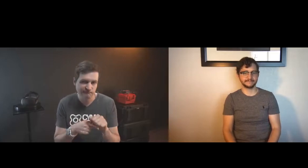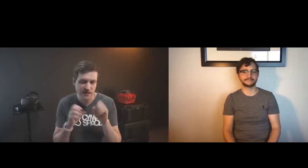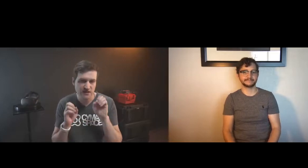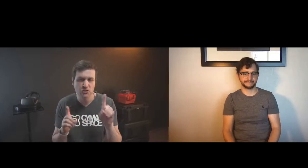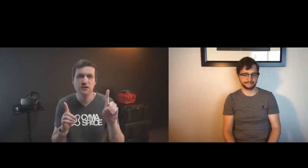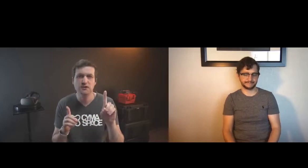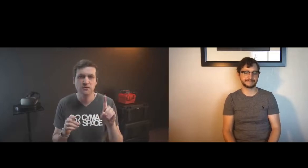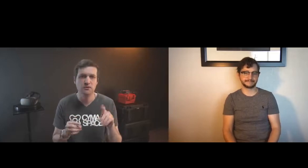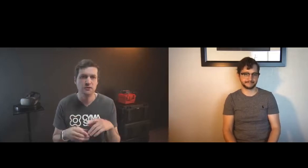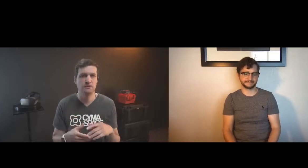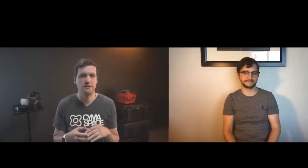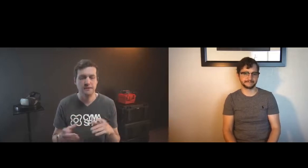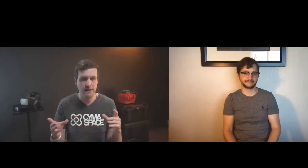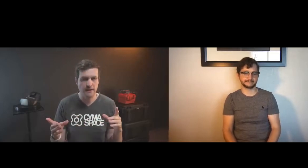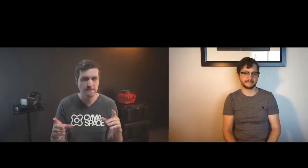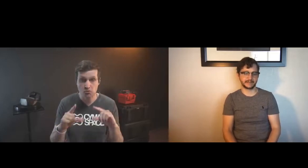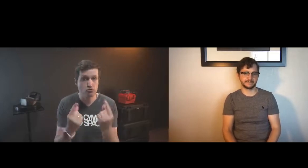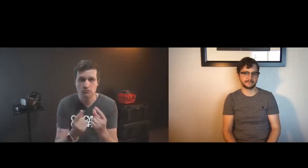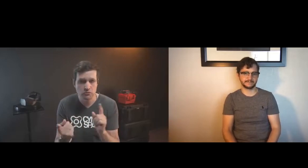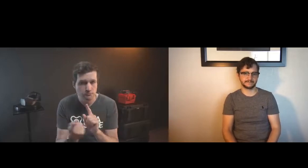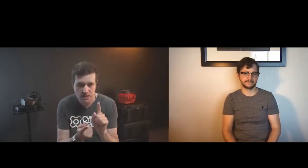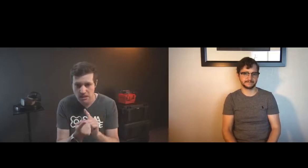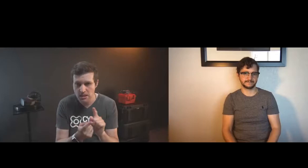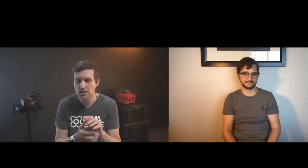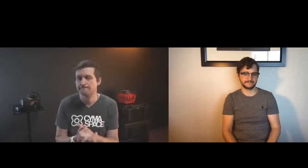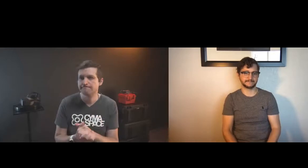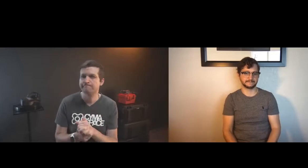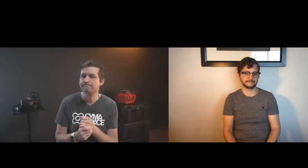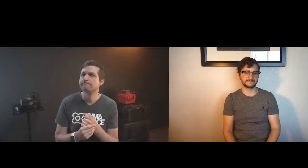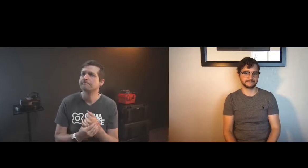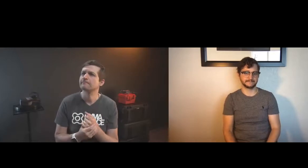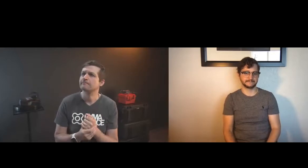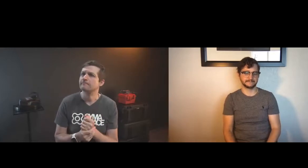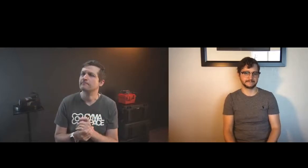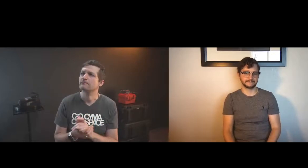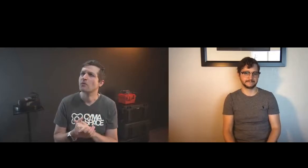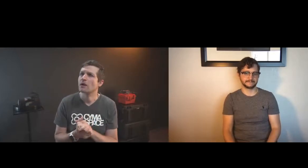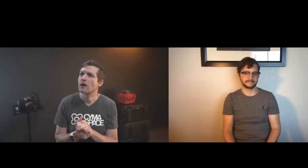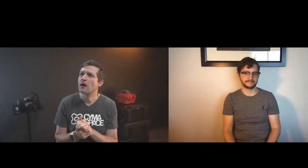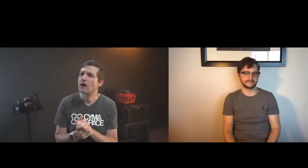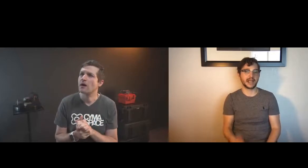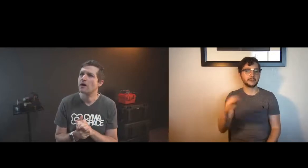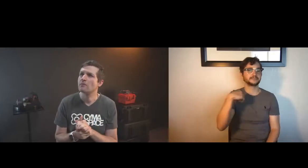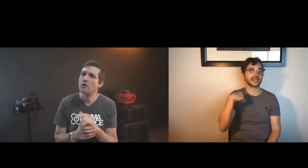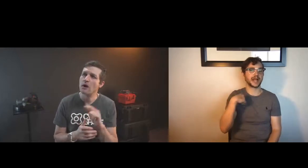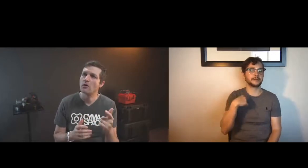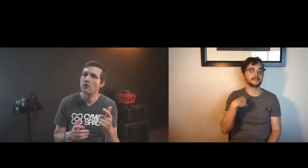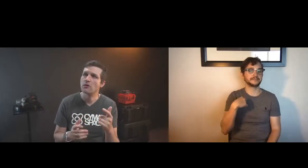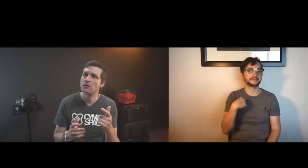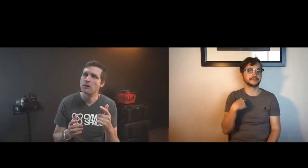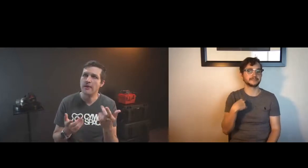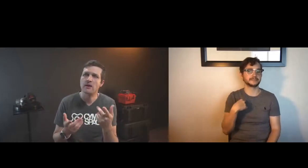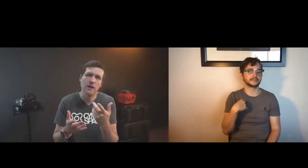resources mentorship training and education for deaf people to enter the tech sector and